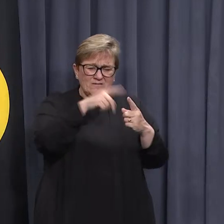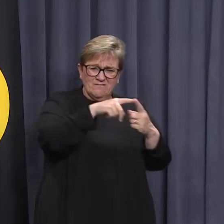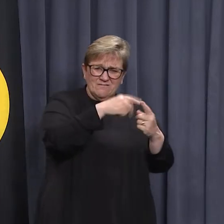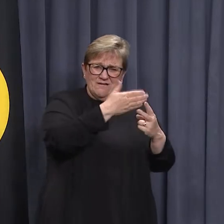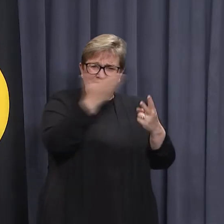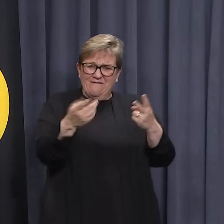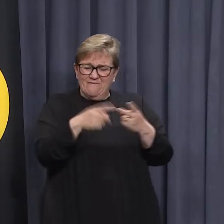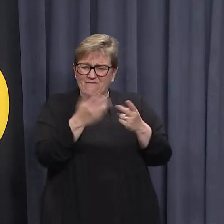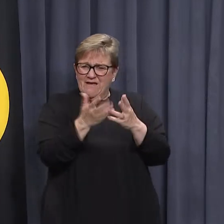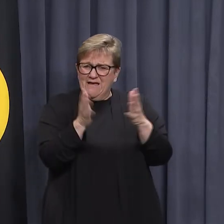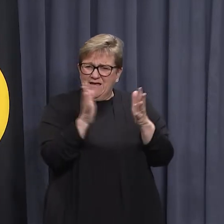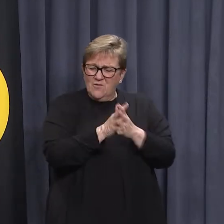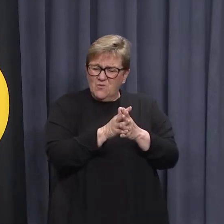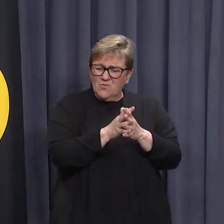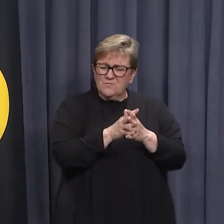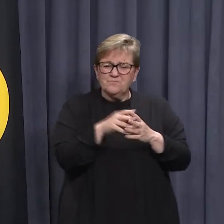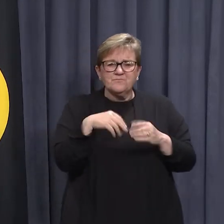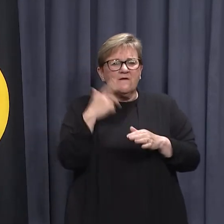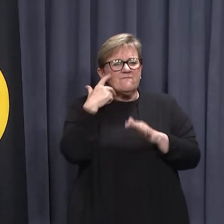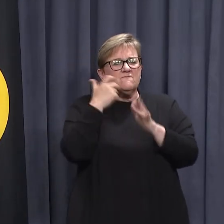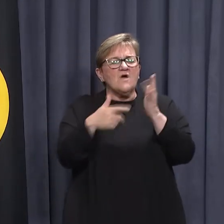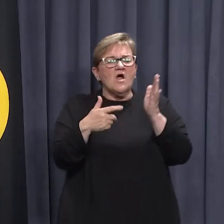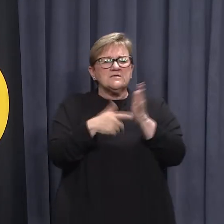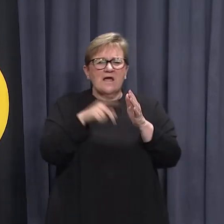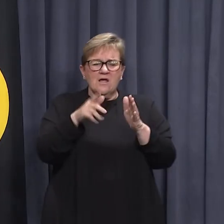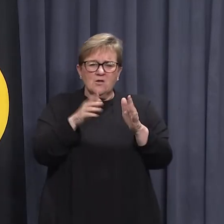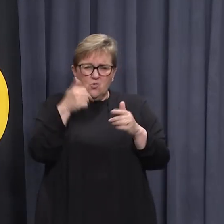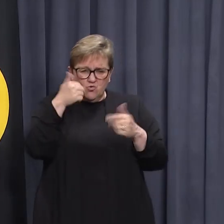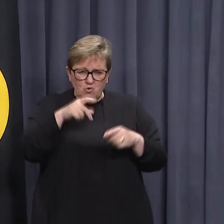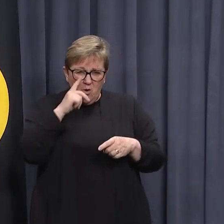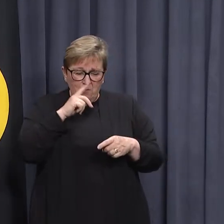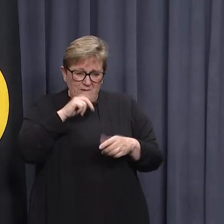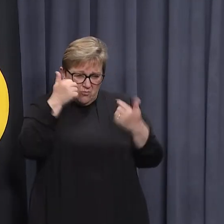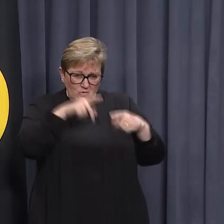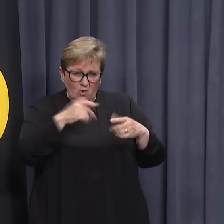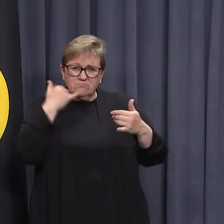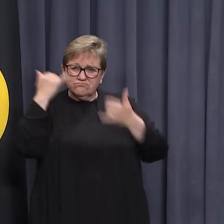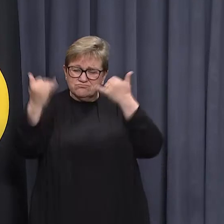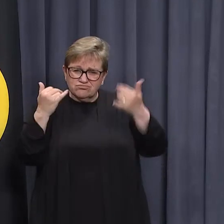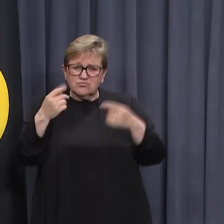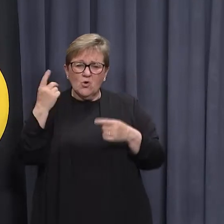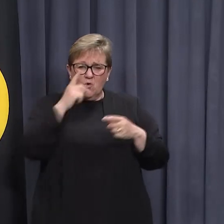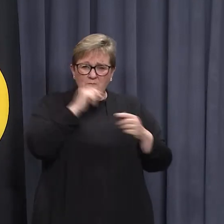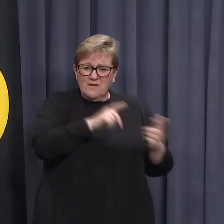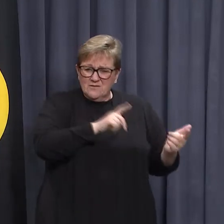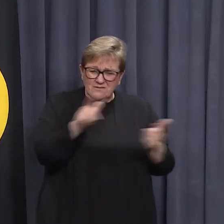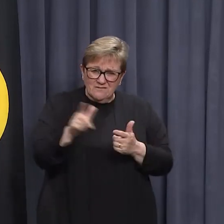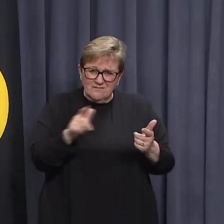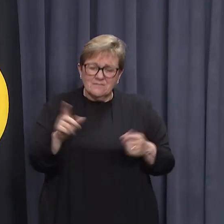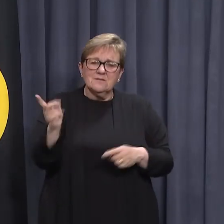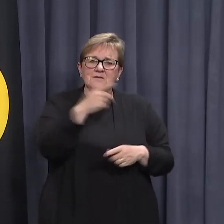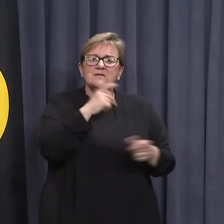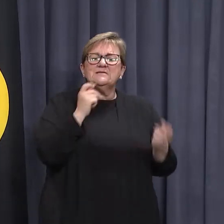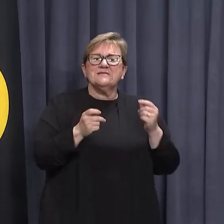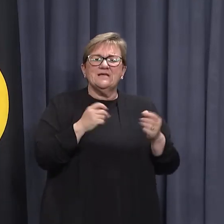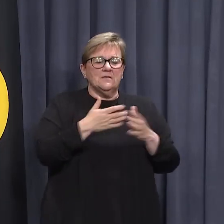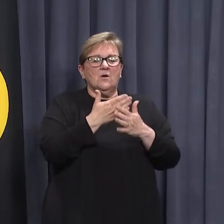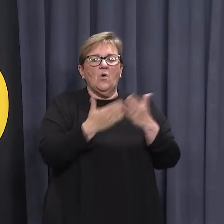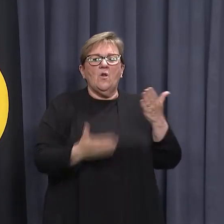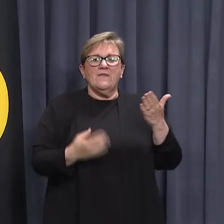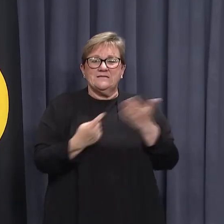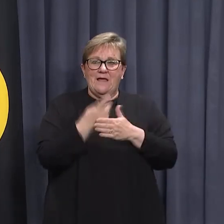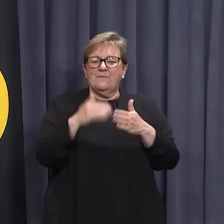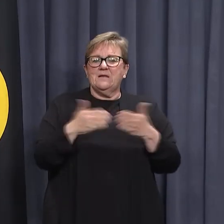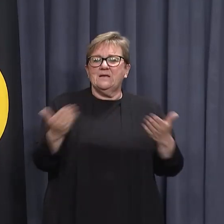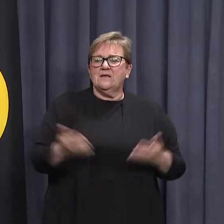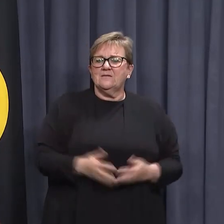find out all the close contacts and the people who attended these venues so we can get them tested. All of that is going on